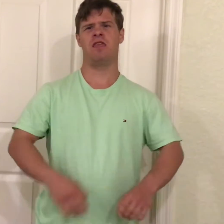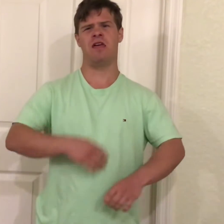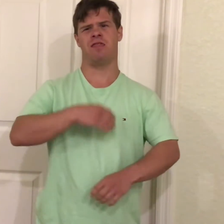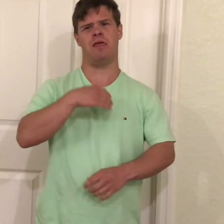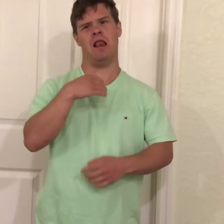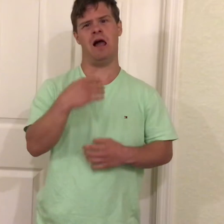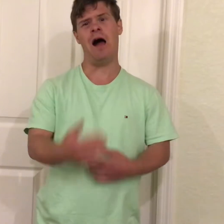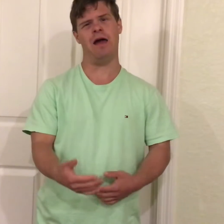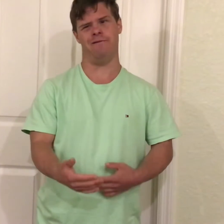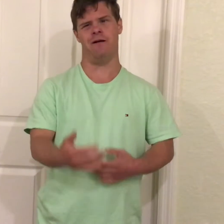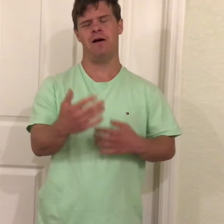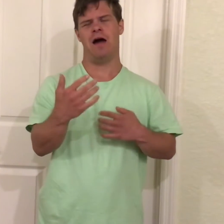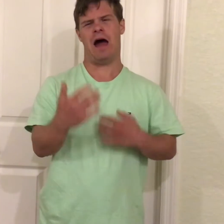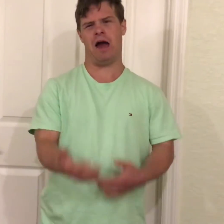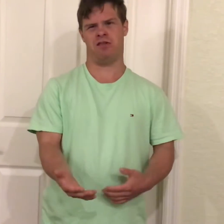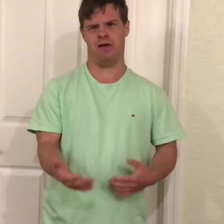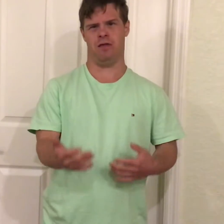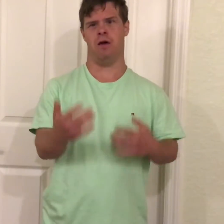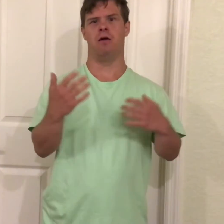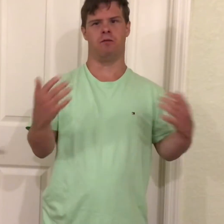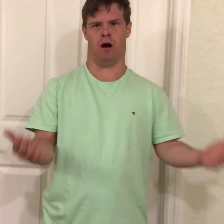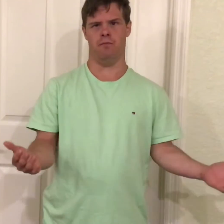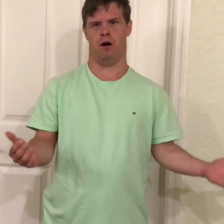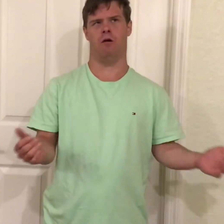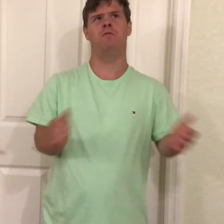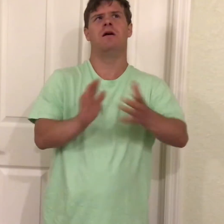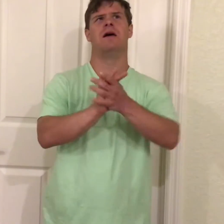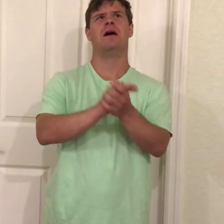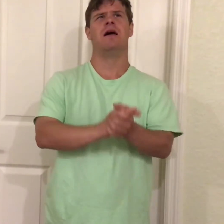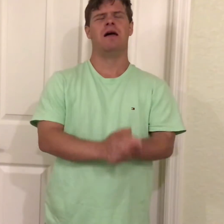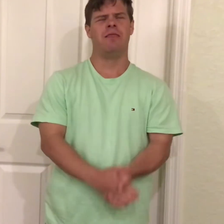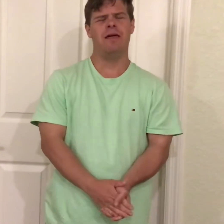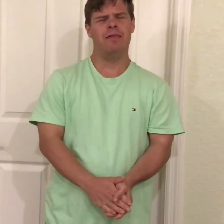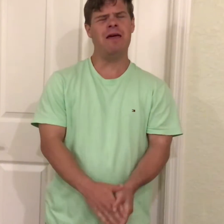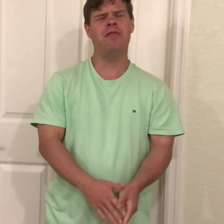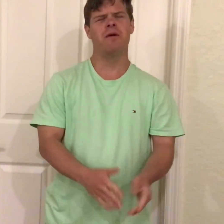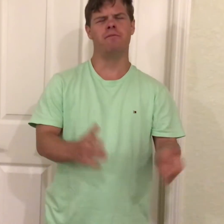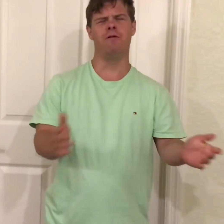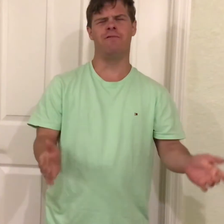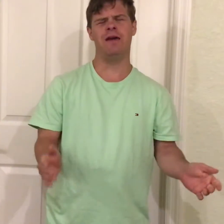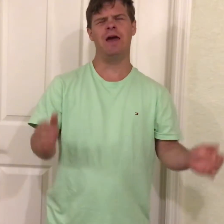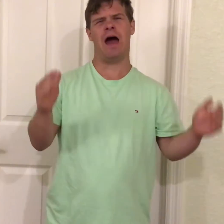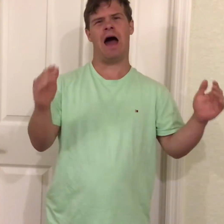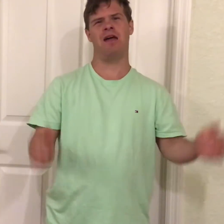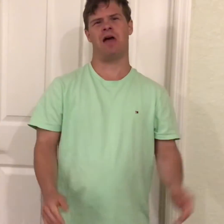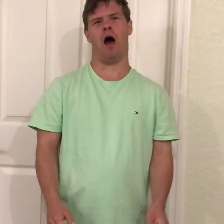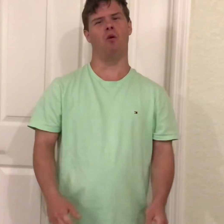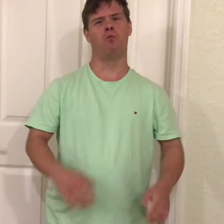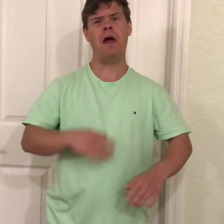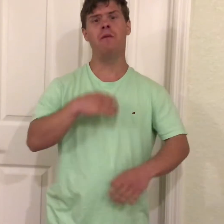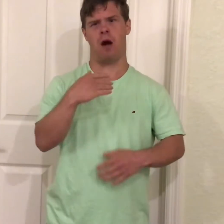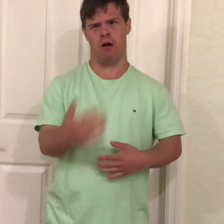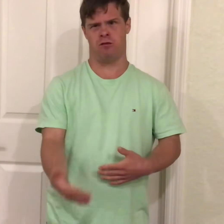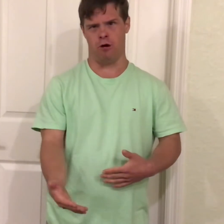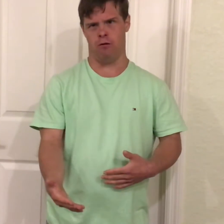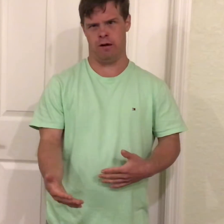is the live-action Dumbo. This movie has a way better story